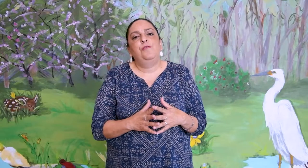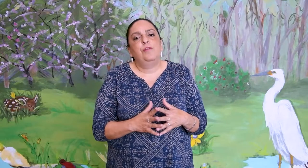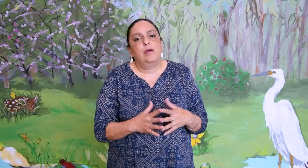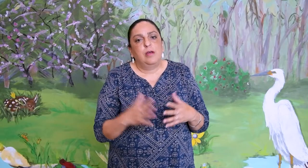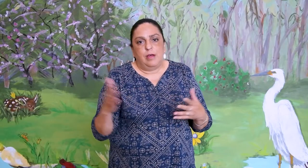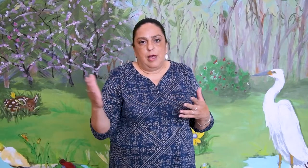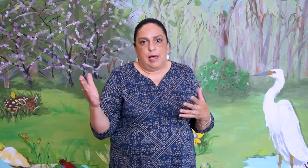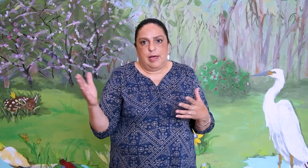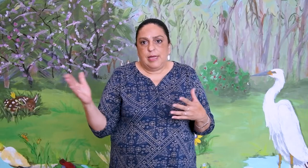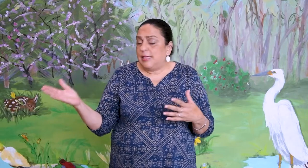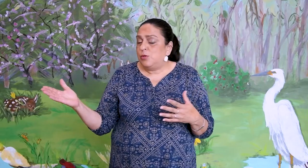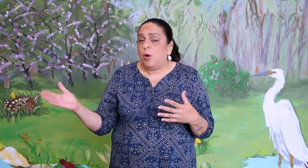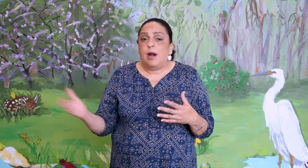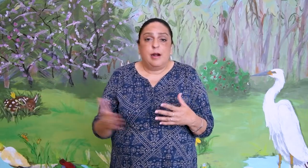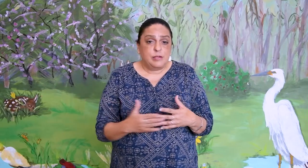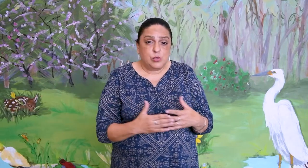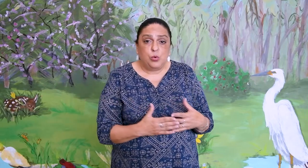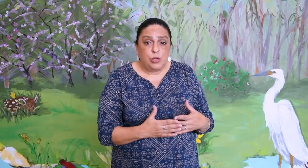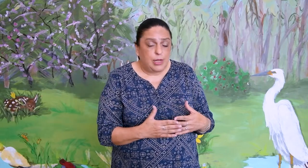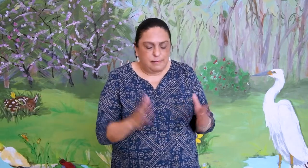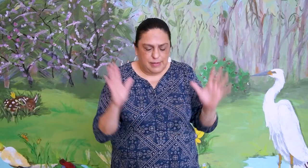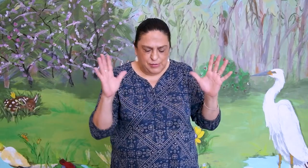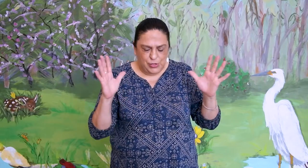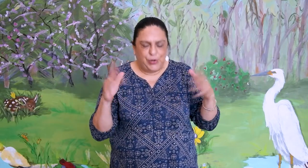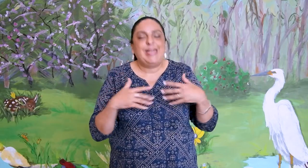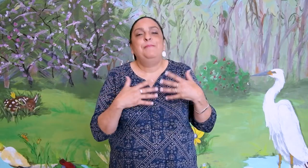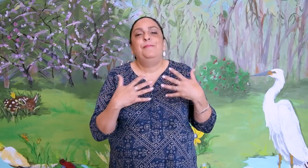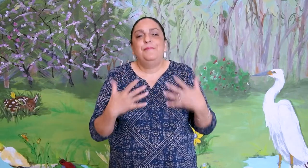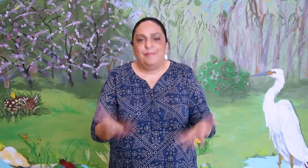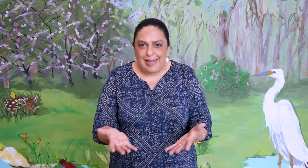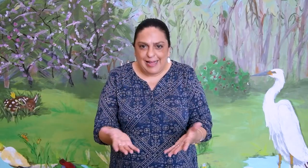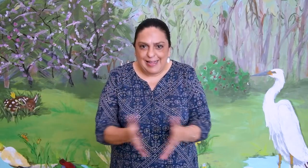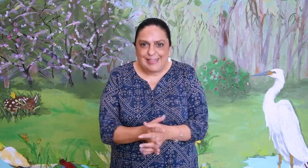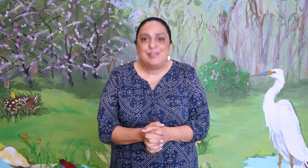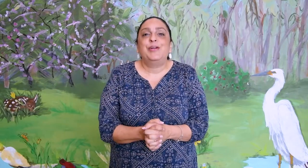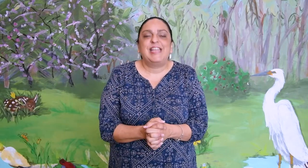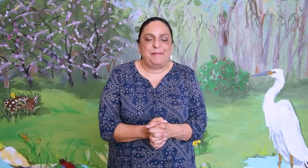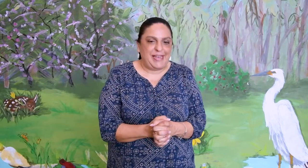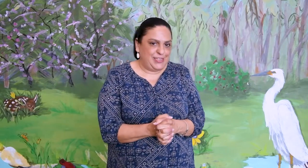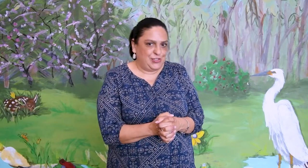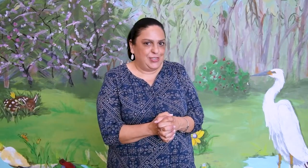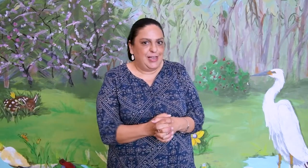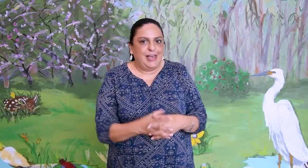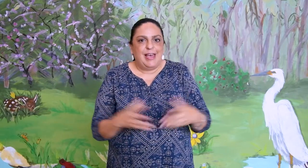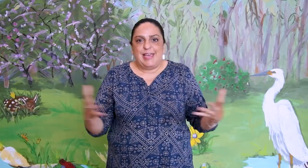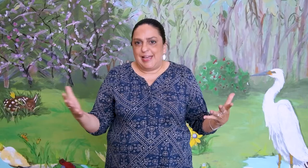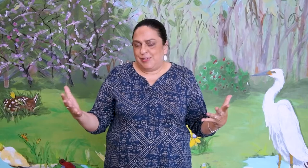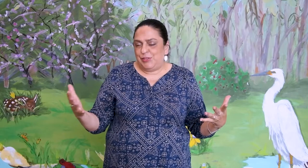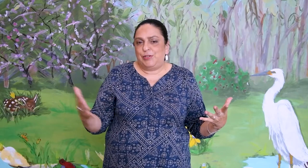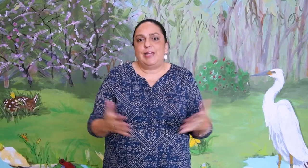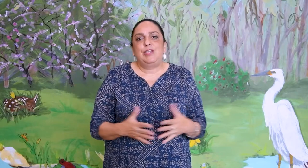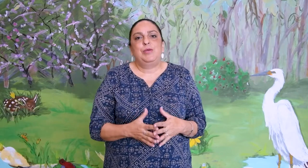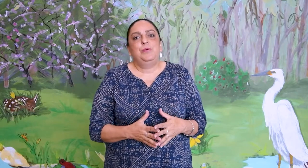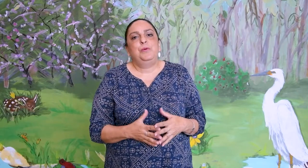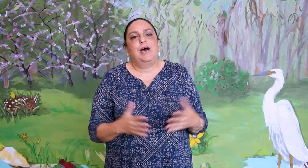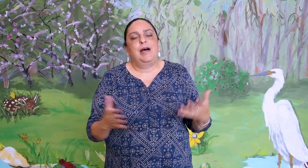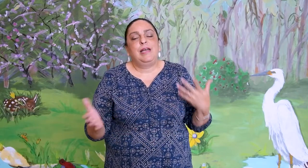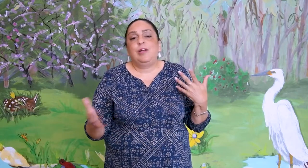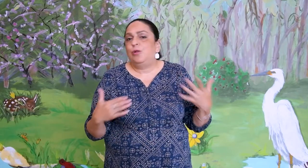kids who are school, I'm sorry, storytime age. Yes, we try to include